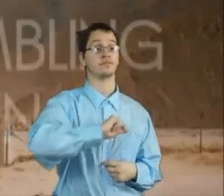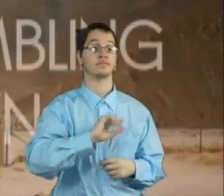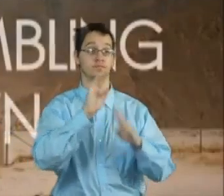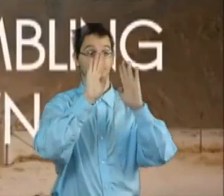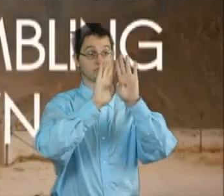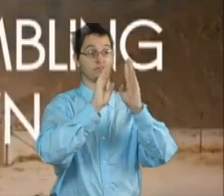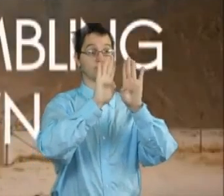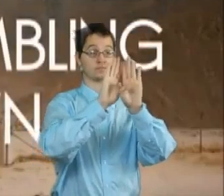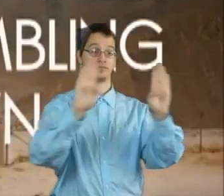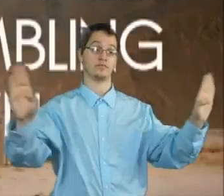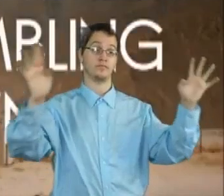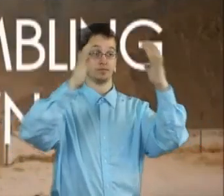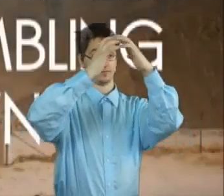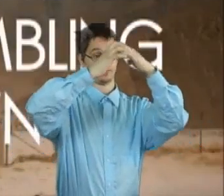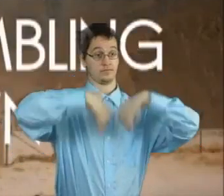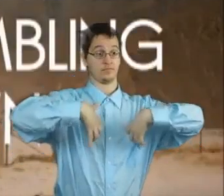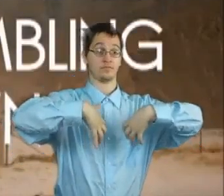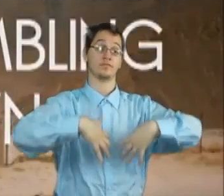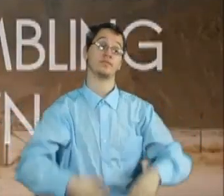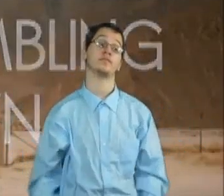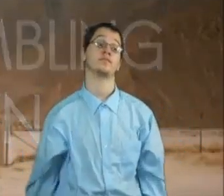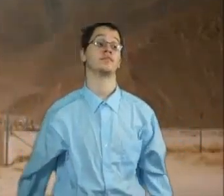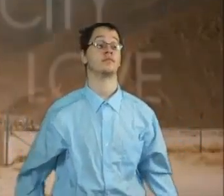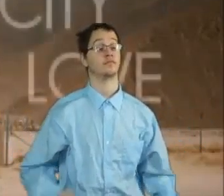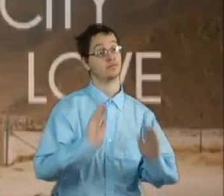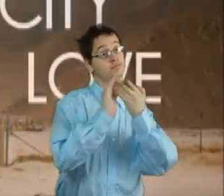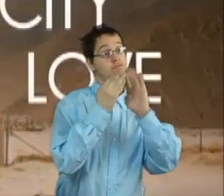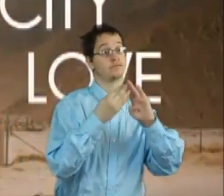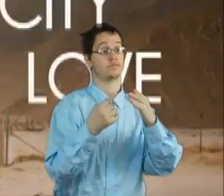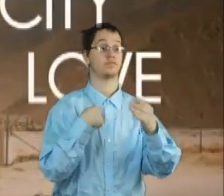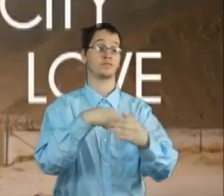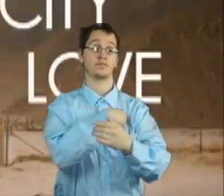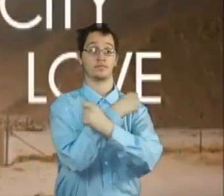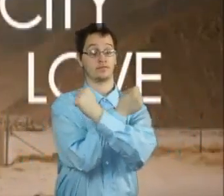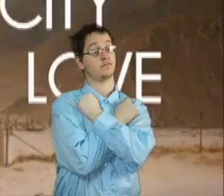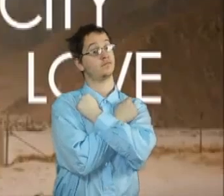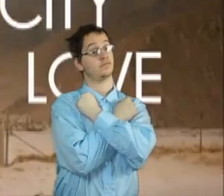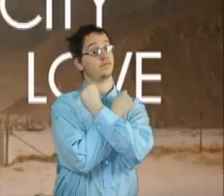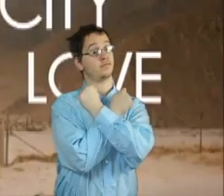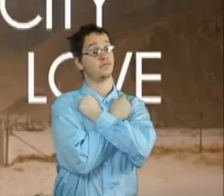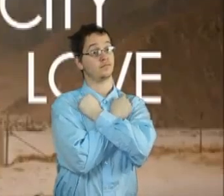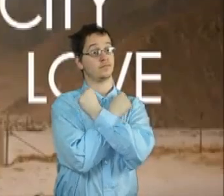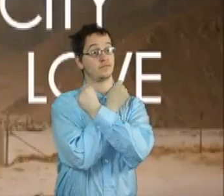And the walls kept tumbling down in the city that we love